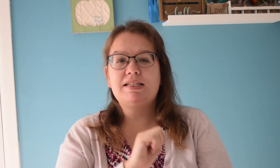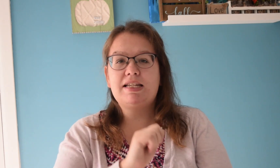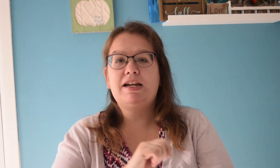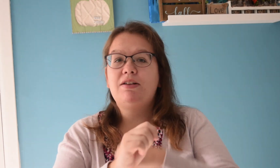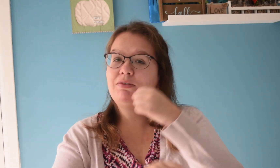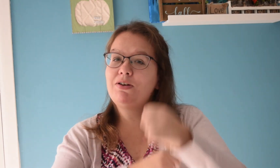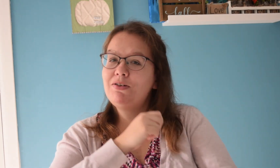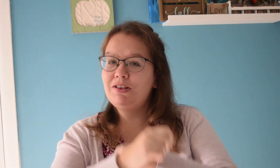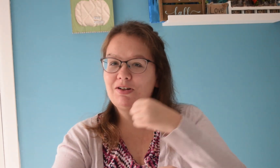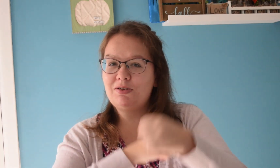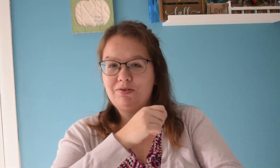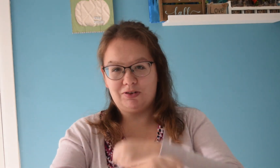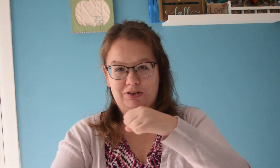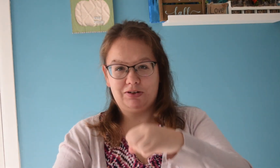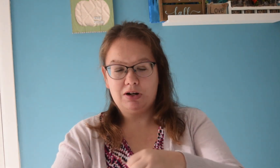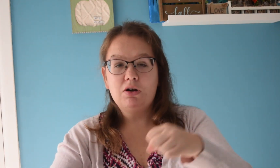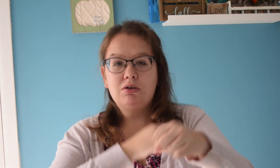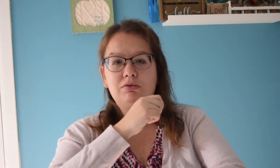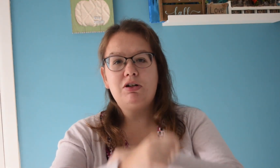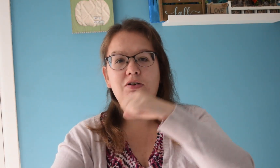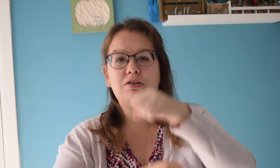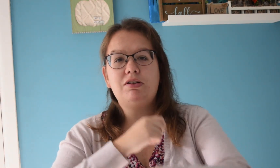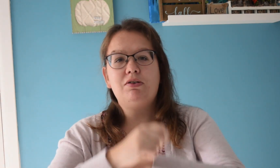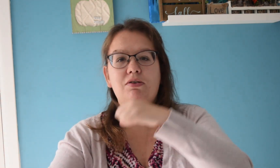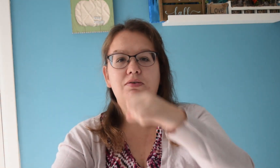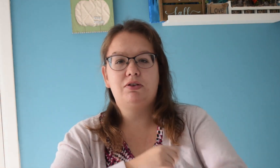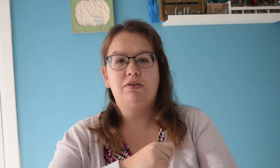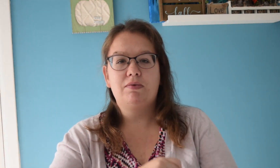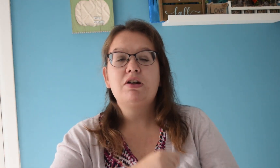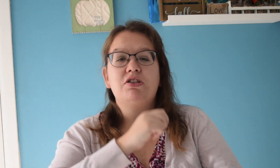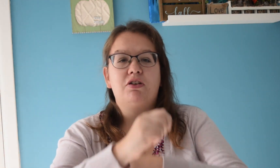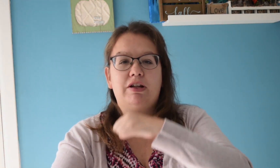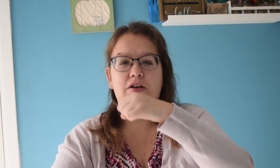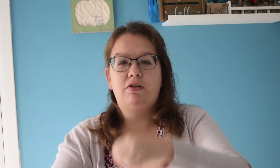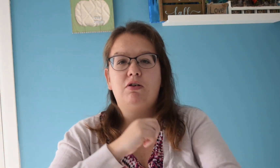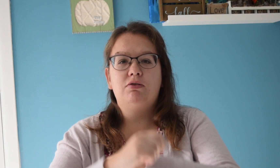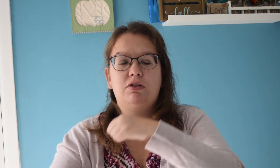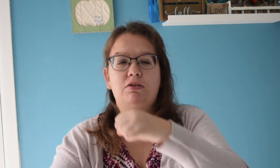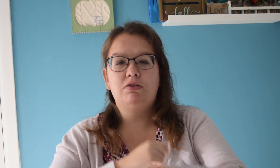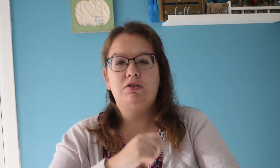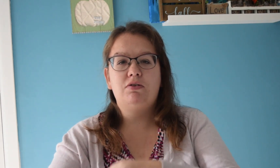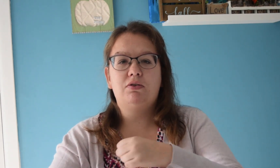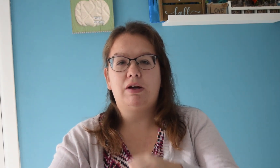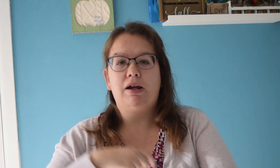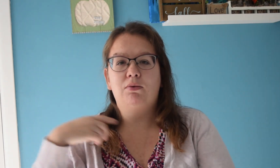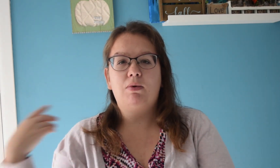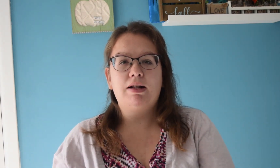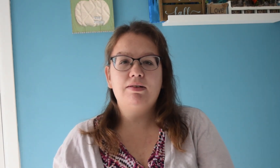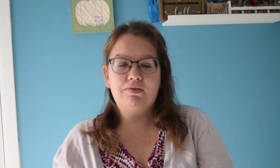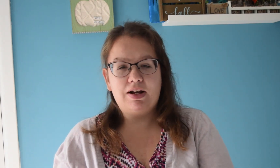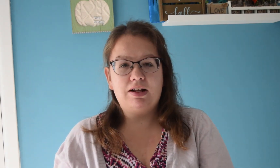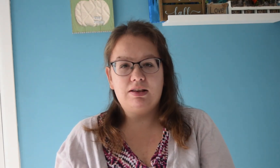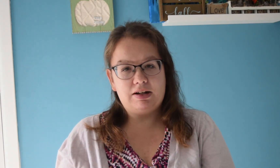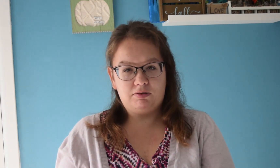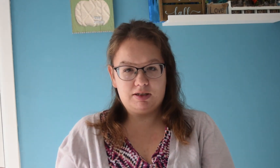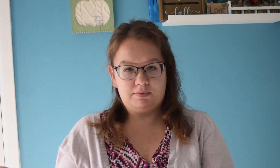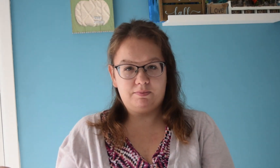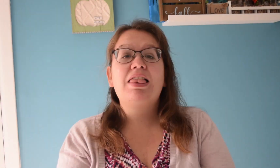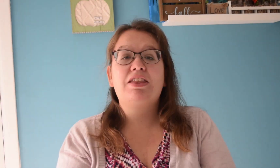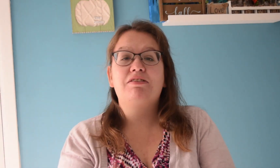said roll over, roll over. So they all rolled over and one fell out. There